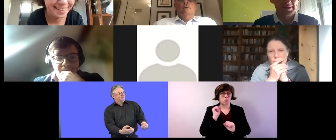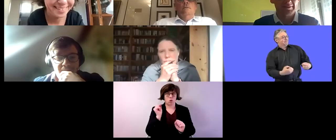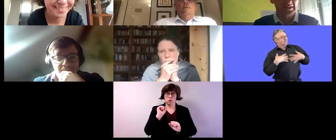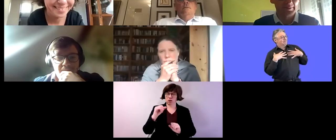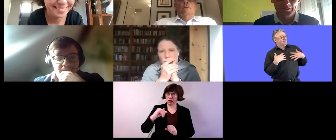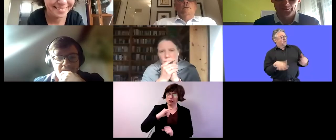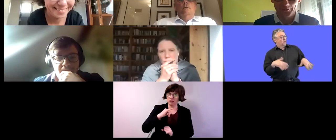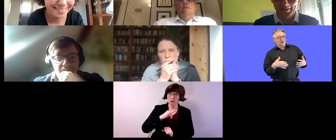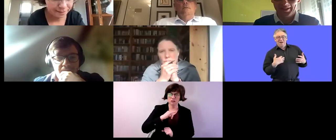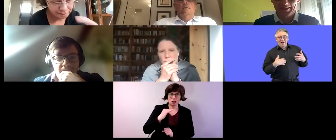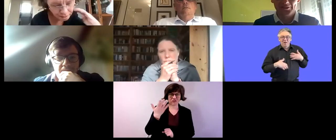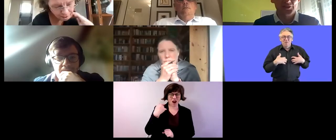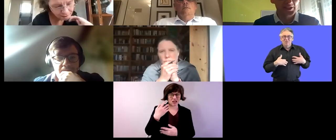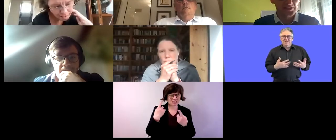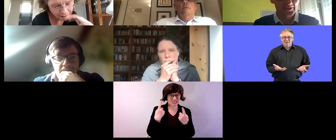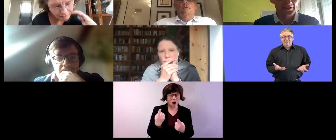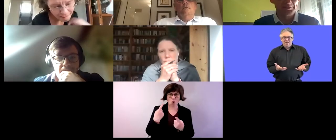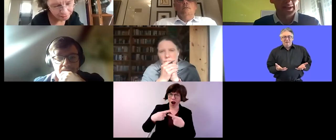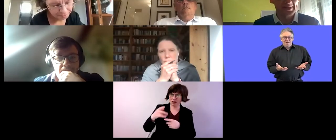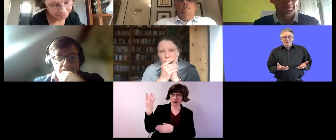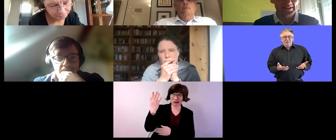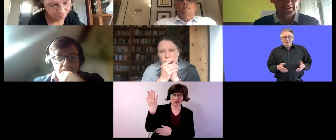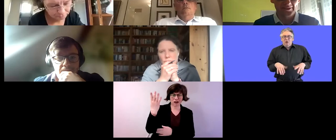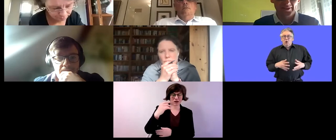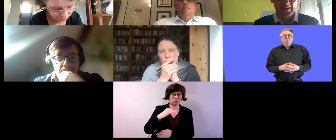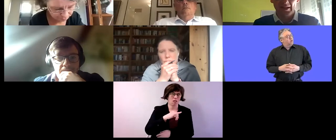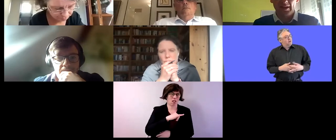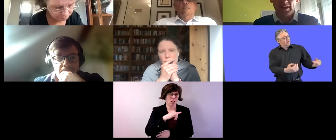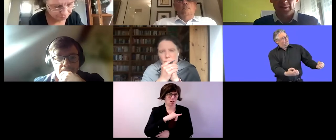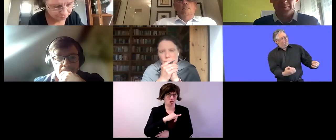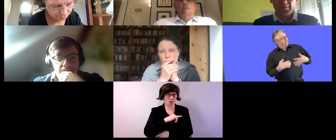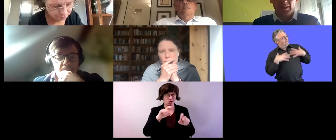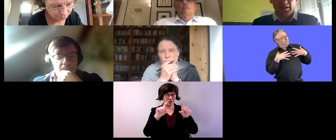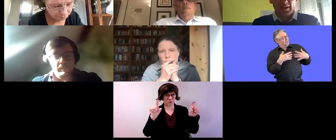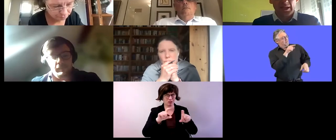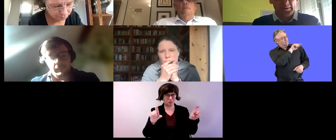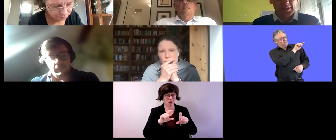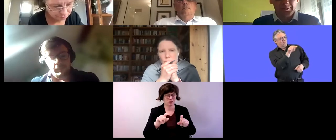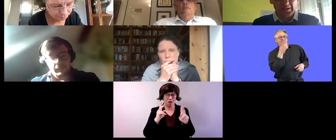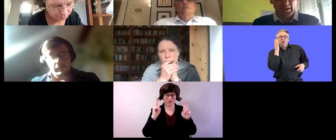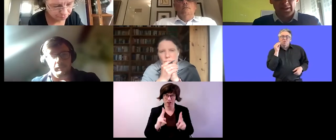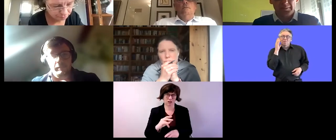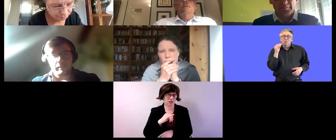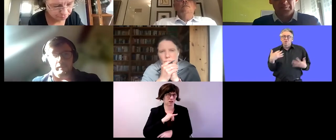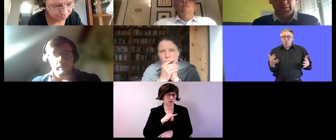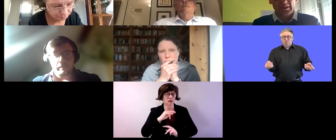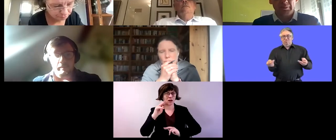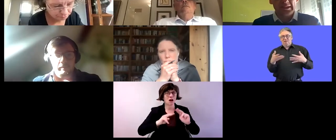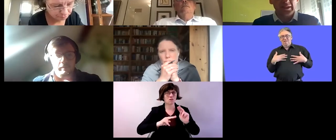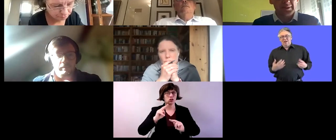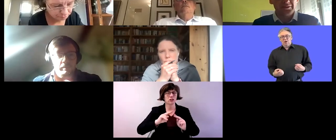very valuable to exchange inspiring practices um i will maybe um